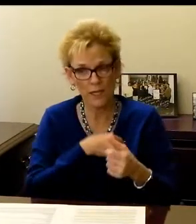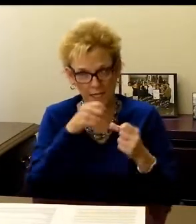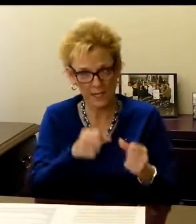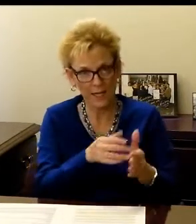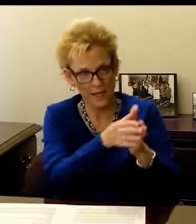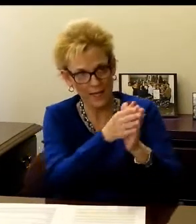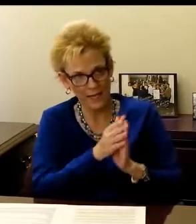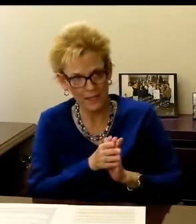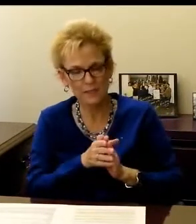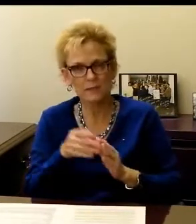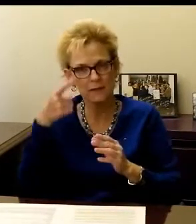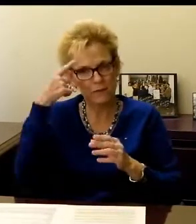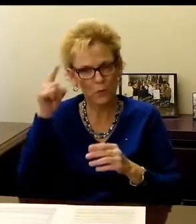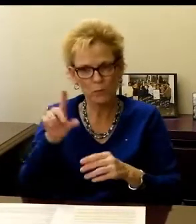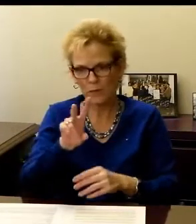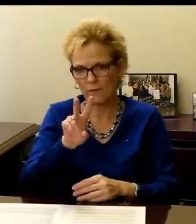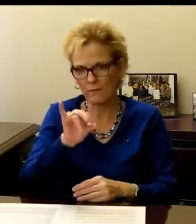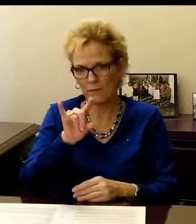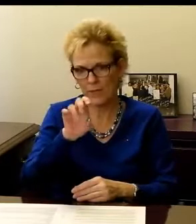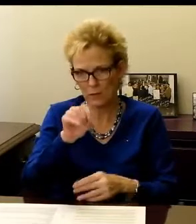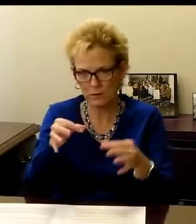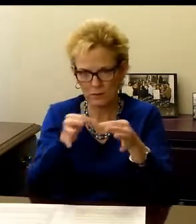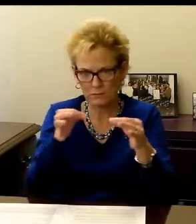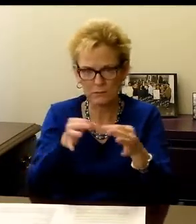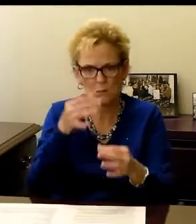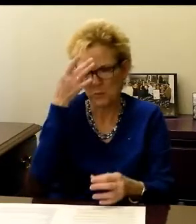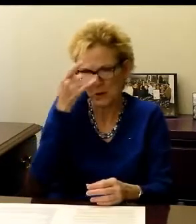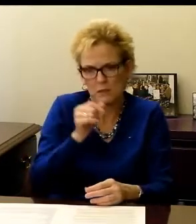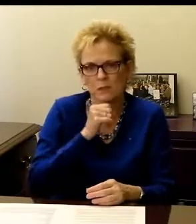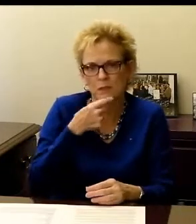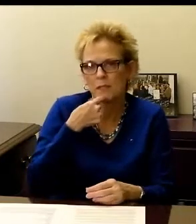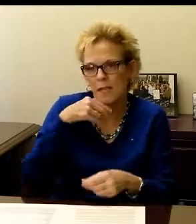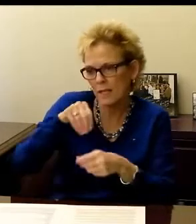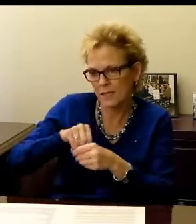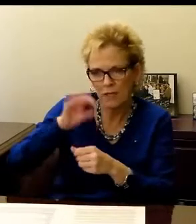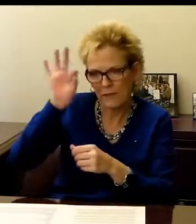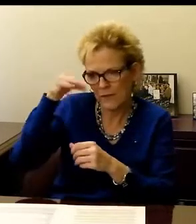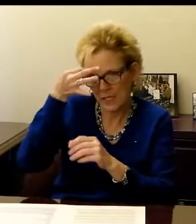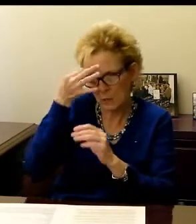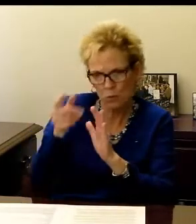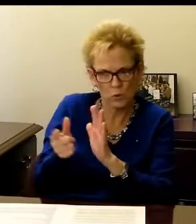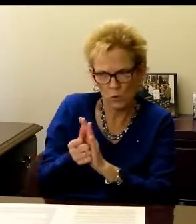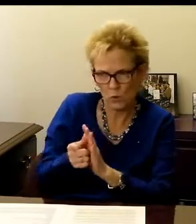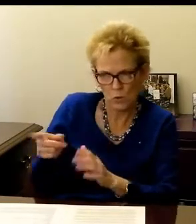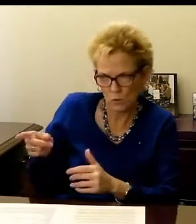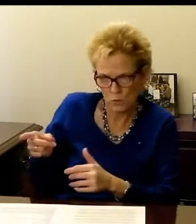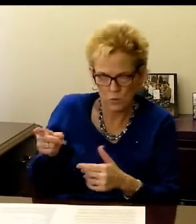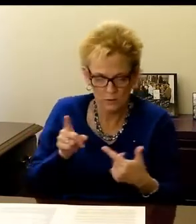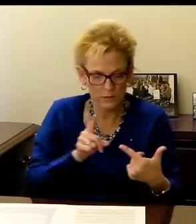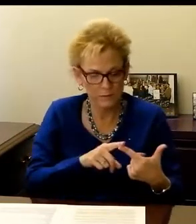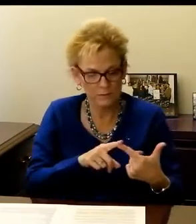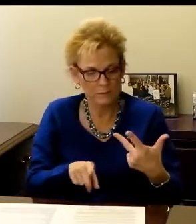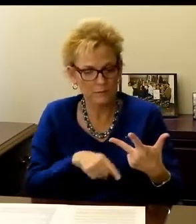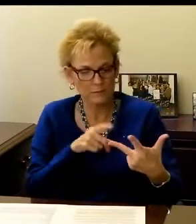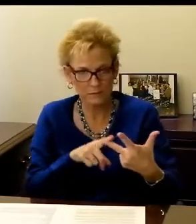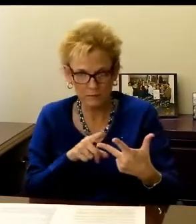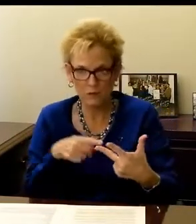Second, we're requesting online video captioning, which is not said or stated in federal law.